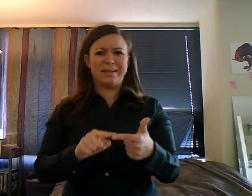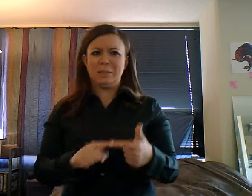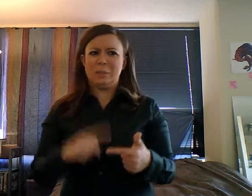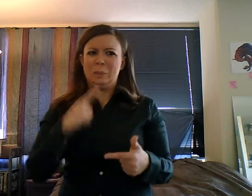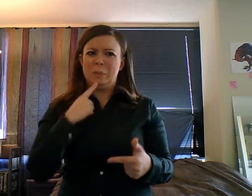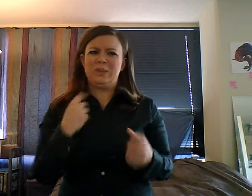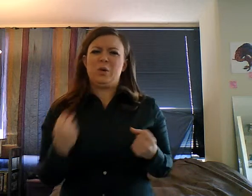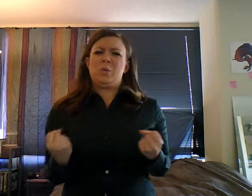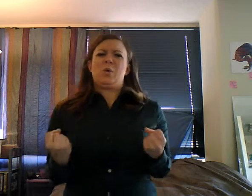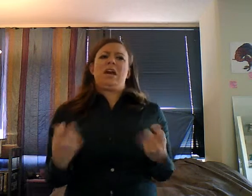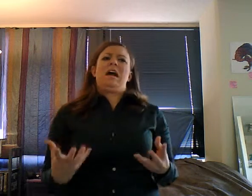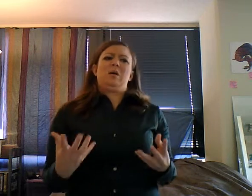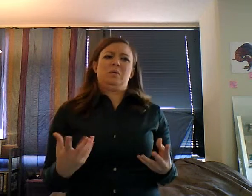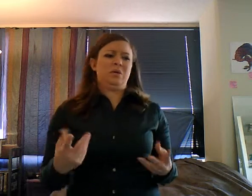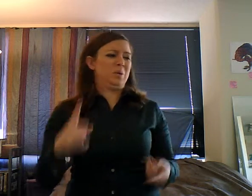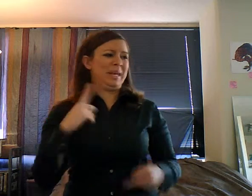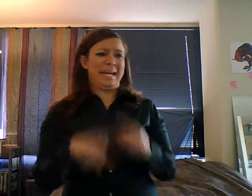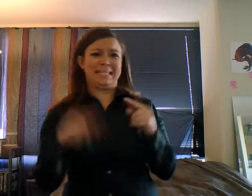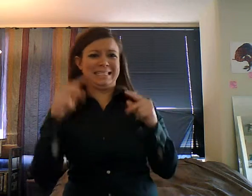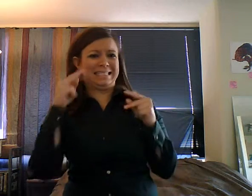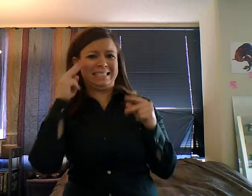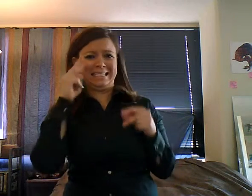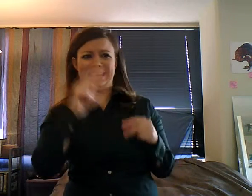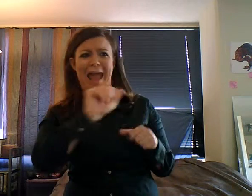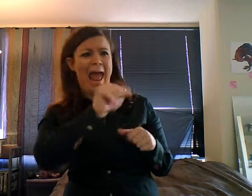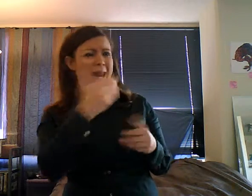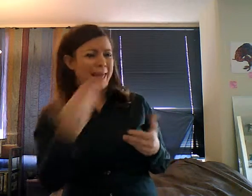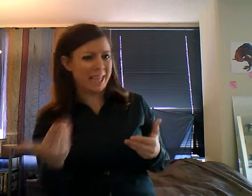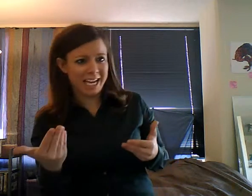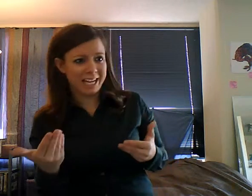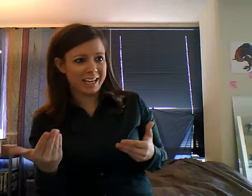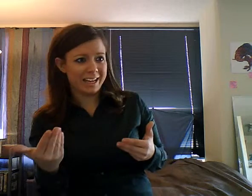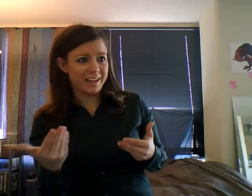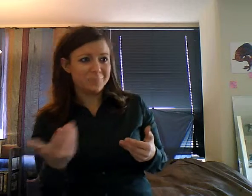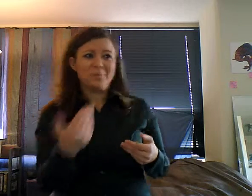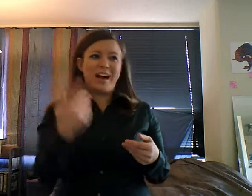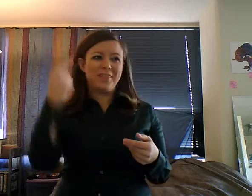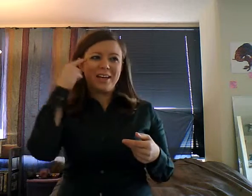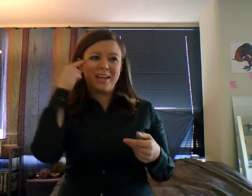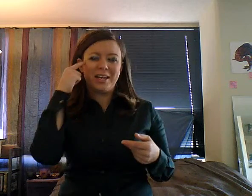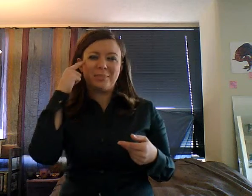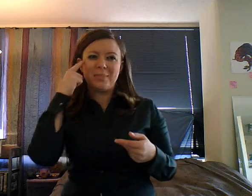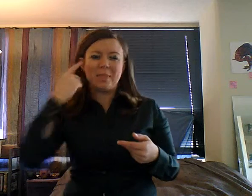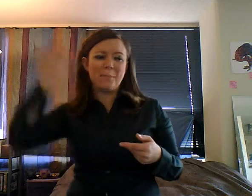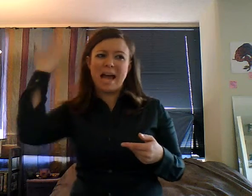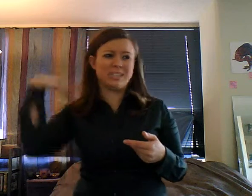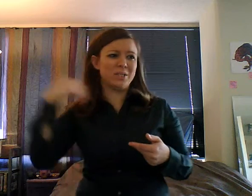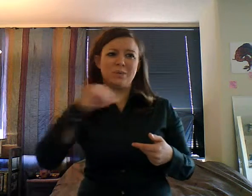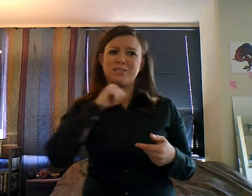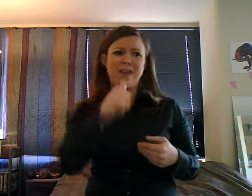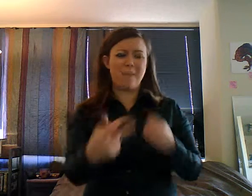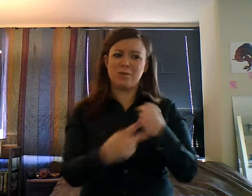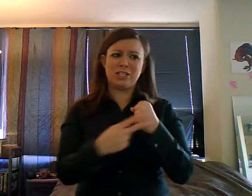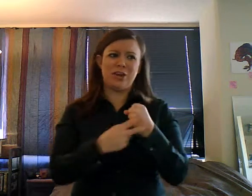my husband made that mistake of accidentally taking a picture with flash. Luckily, they didn't, like, call him to jail or anything. No.